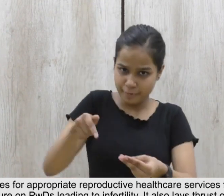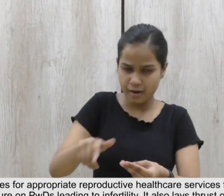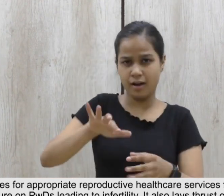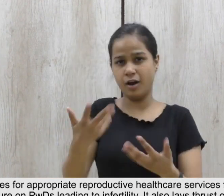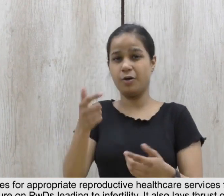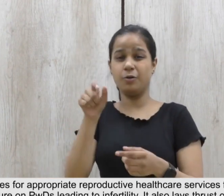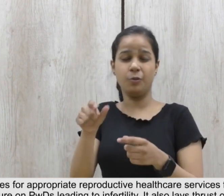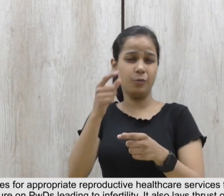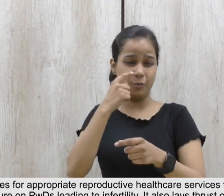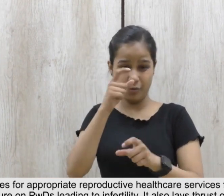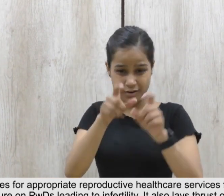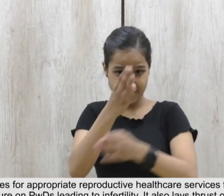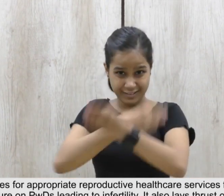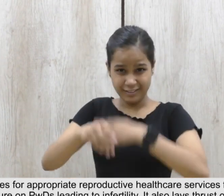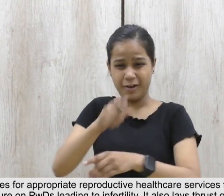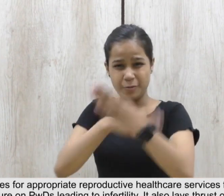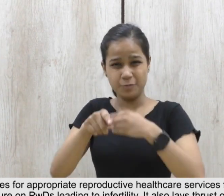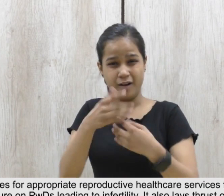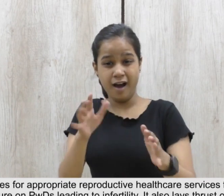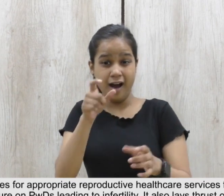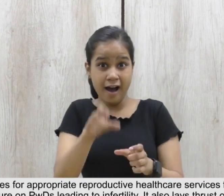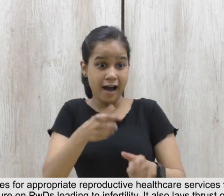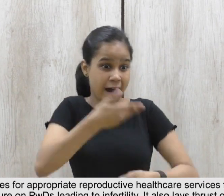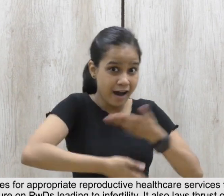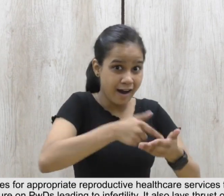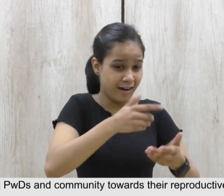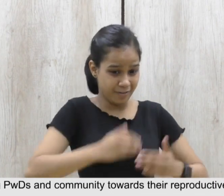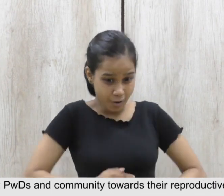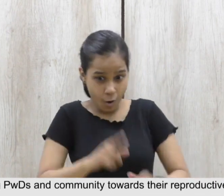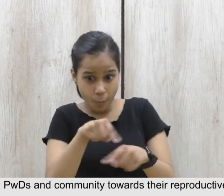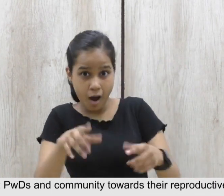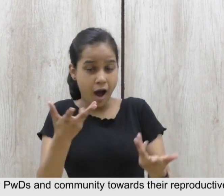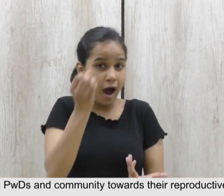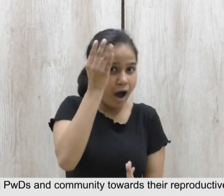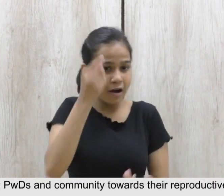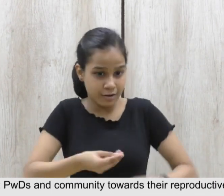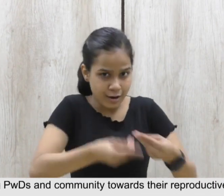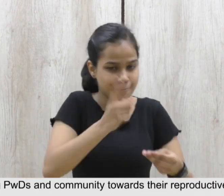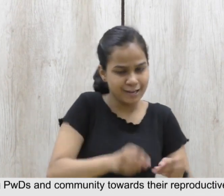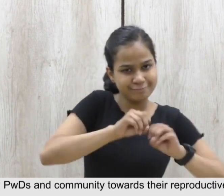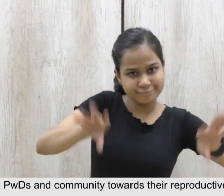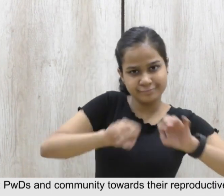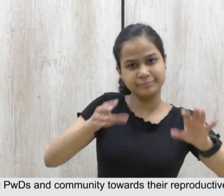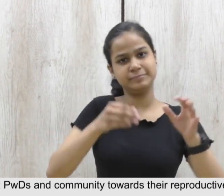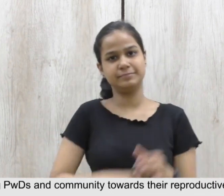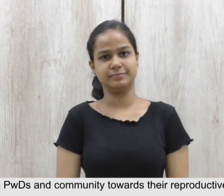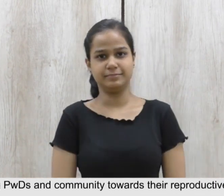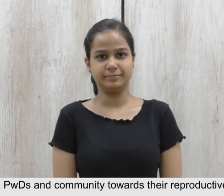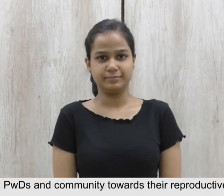infertility. It also lays thrust on raising awareness among PWDs and community towards their reproductive